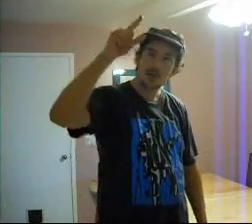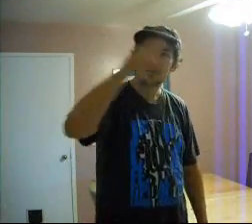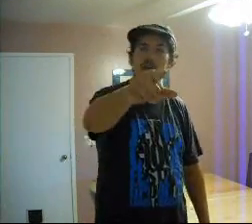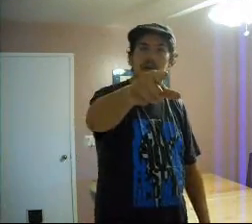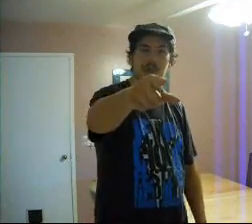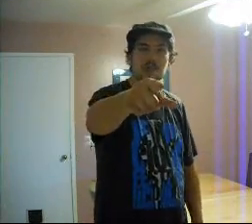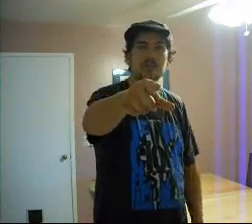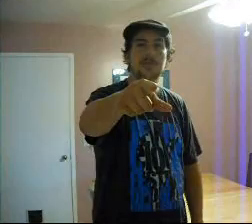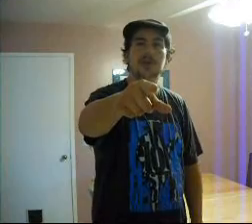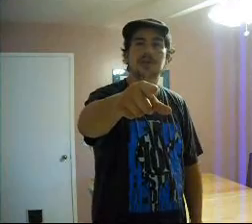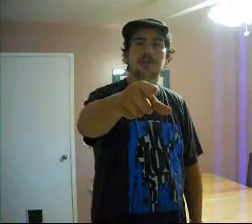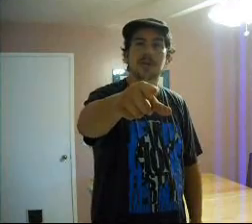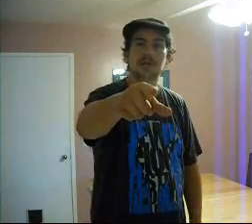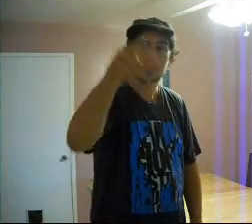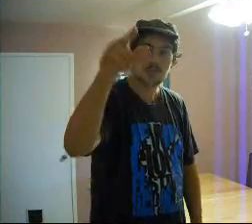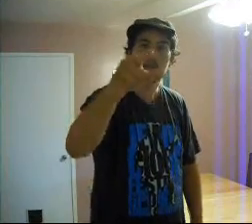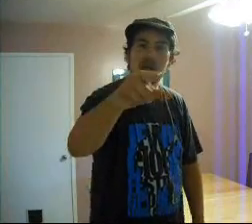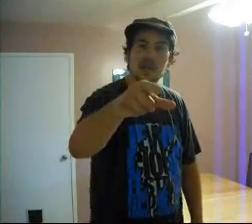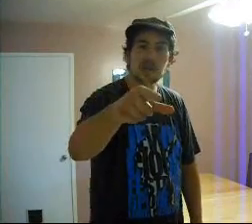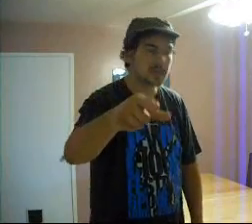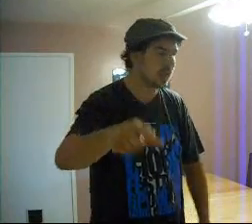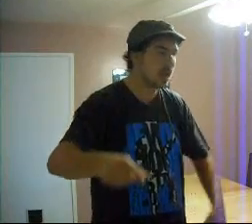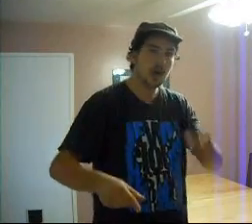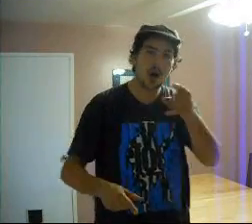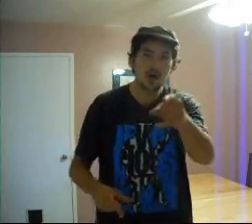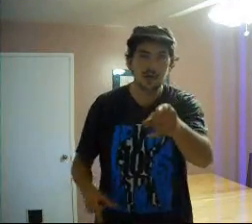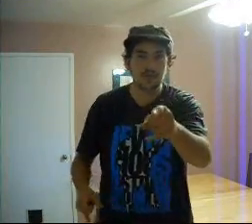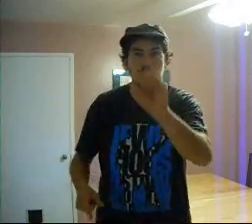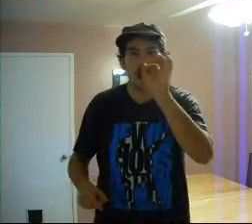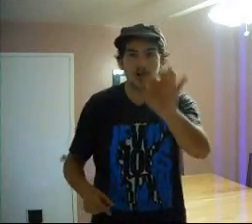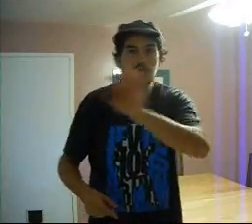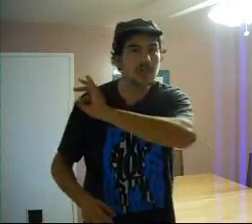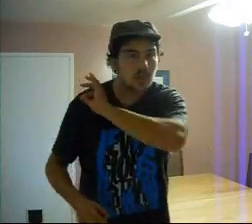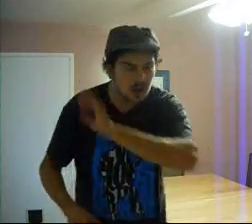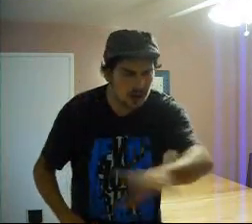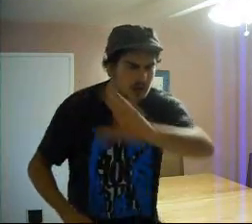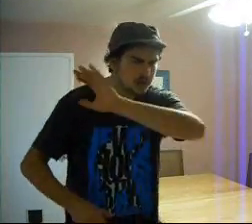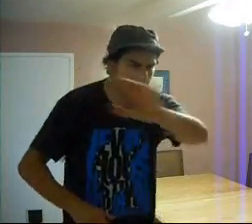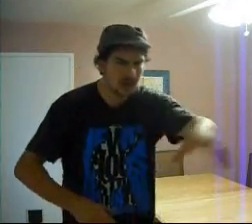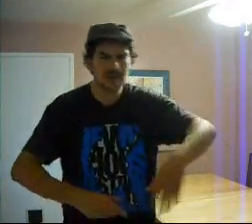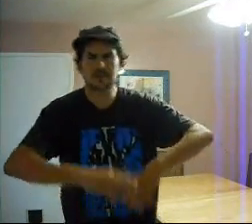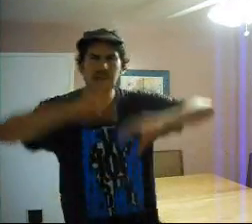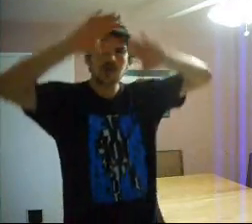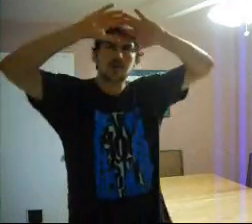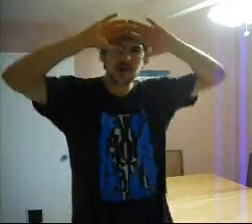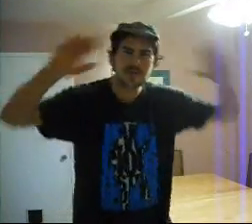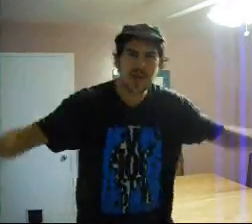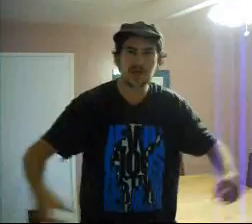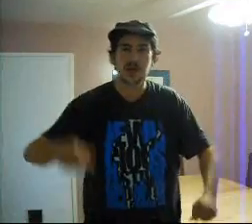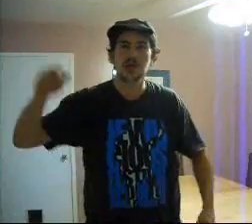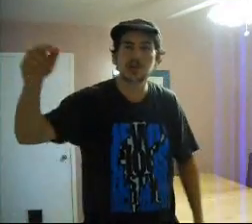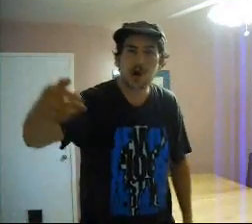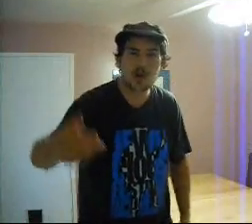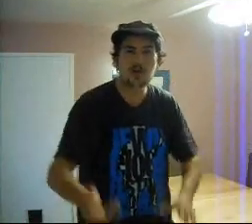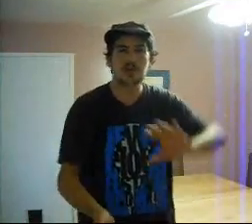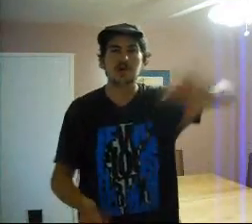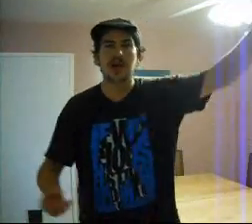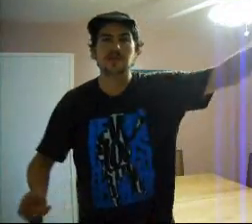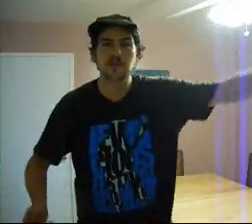You gotta do something about this man. You really gotta do something. Hodu. Hodu is an awesome, awesome prayer. We'll give thanks. You do Hodu. You don't have to do the